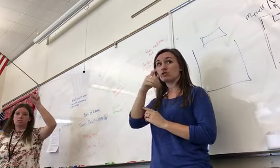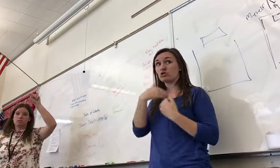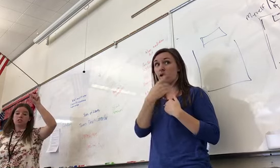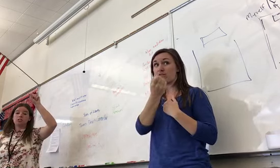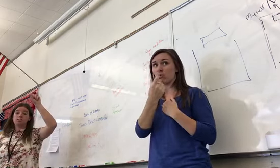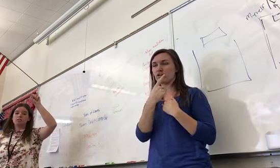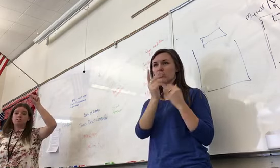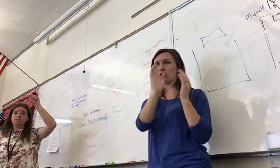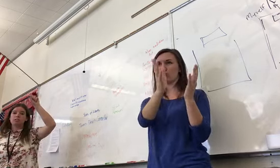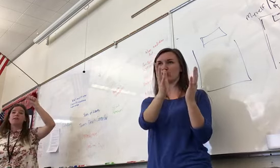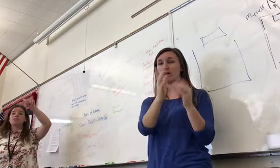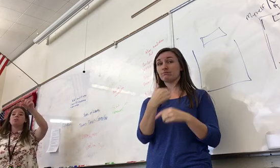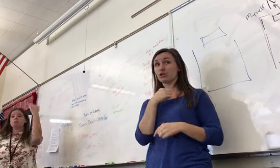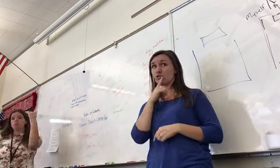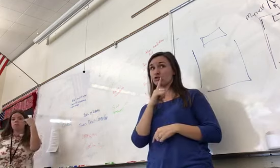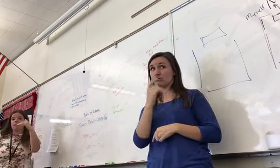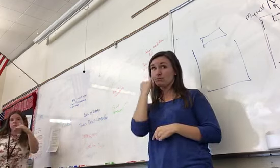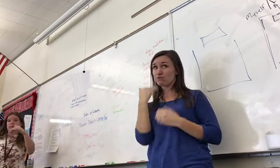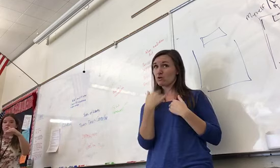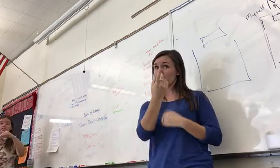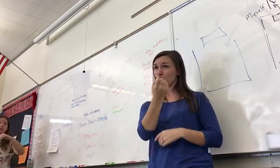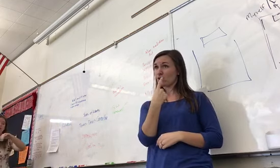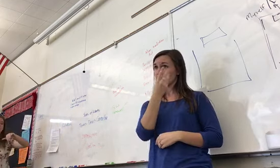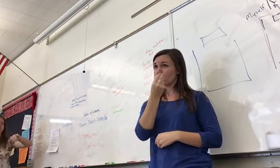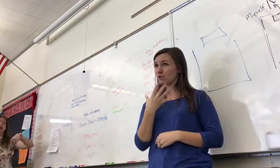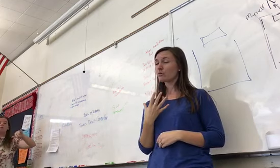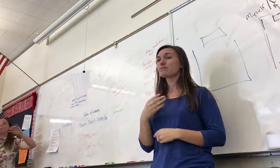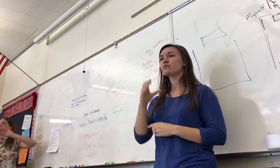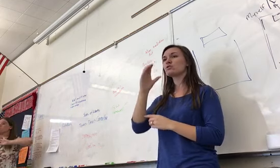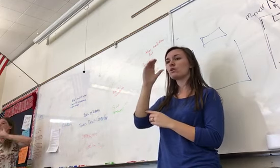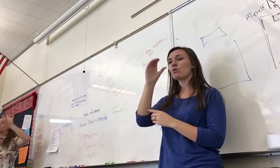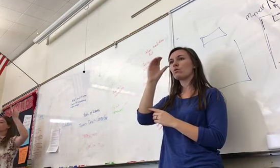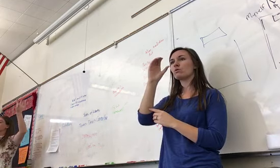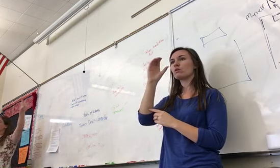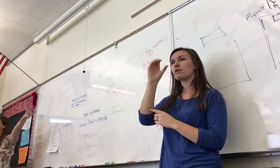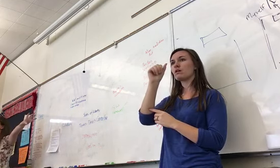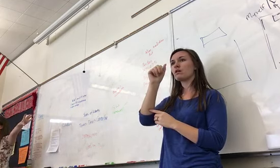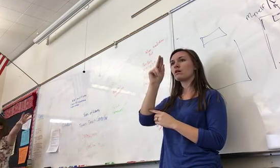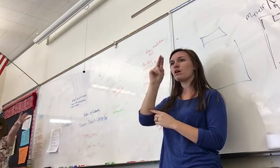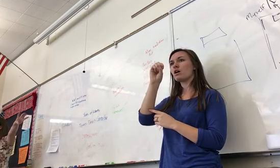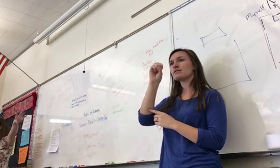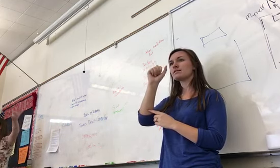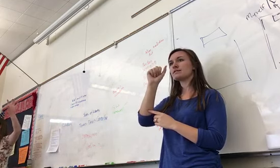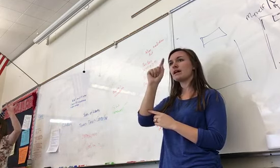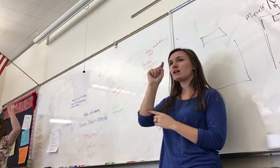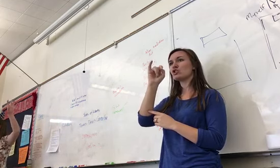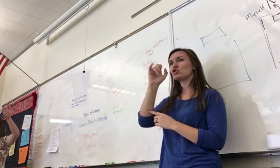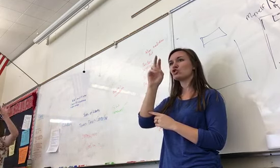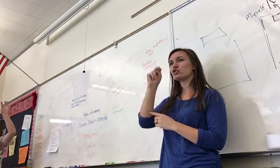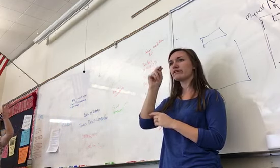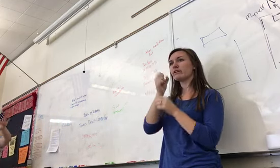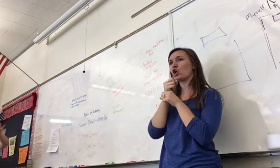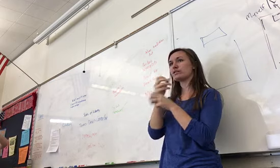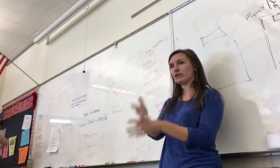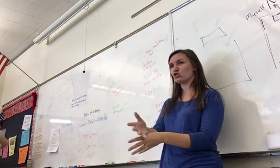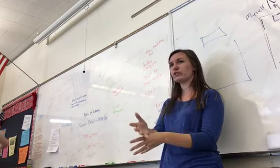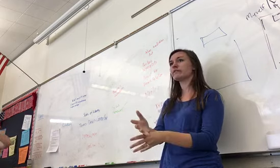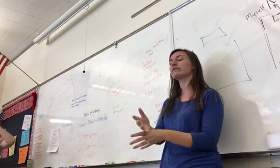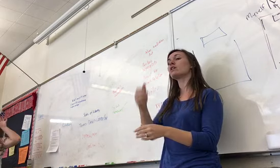Are you sure? Okay. If you do, ask me. So remember, over in England, Puritans and Separatists begin to